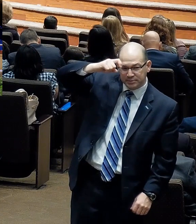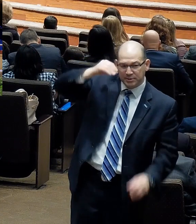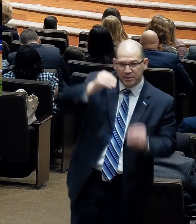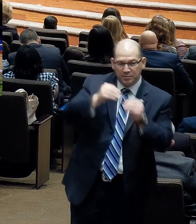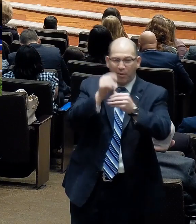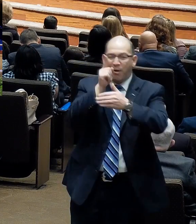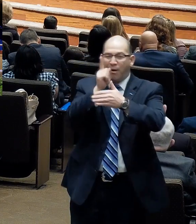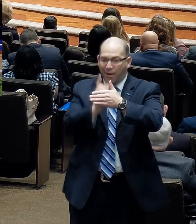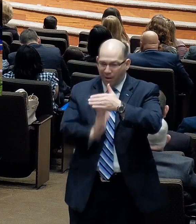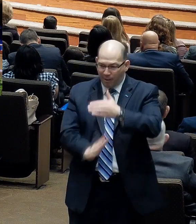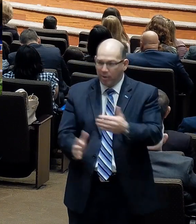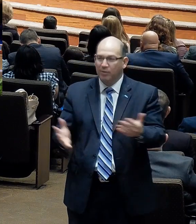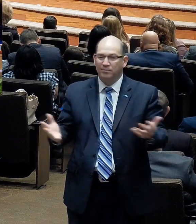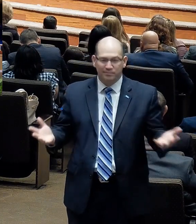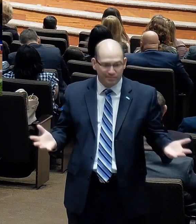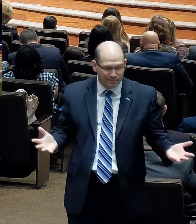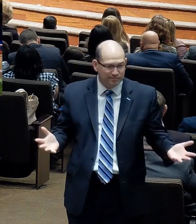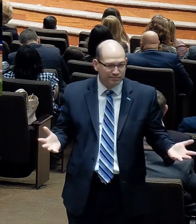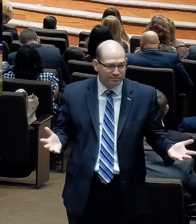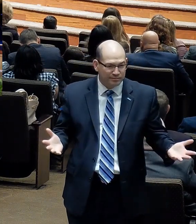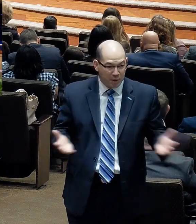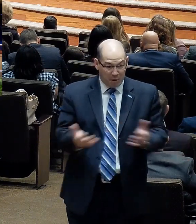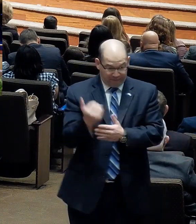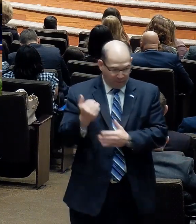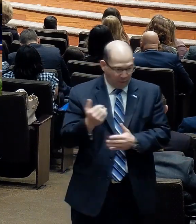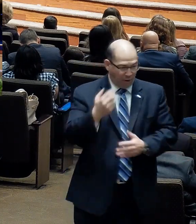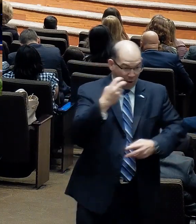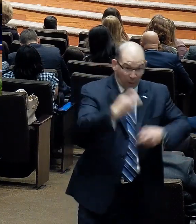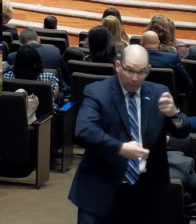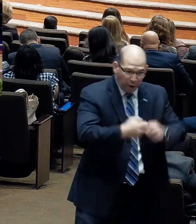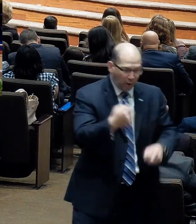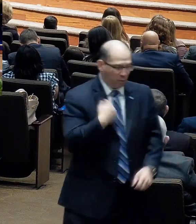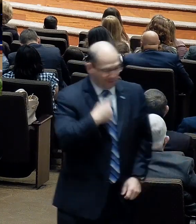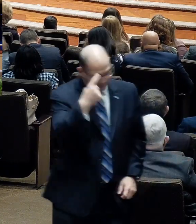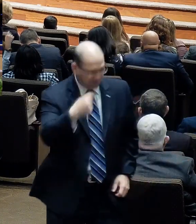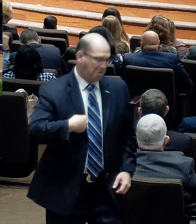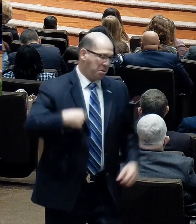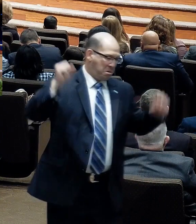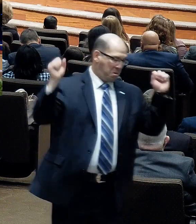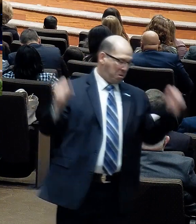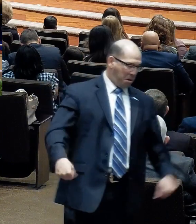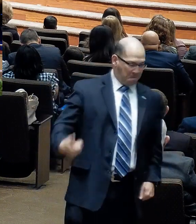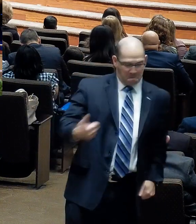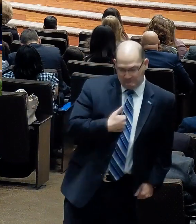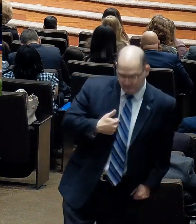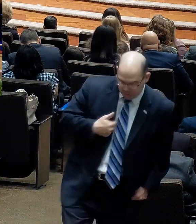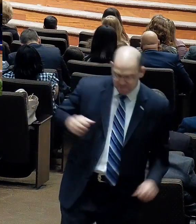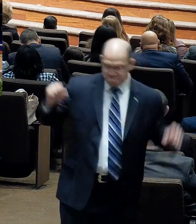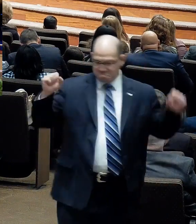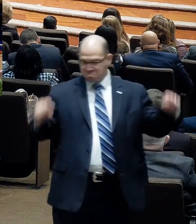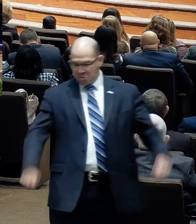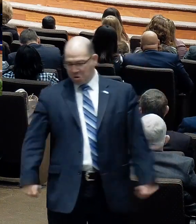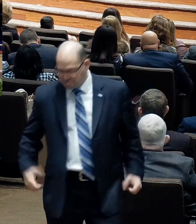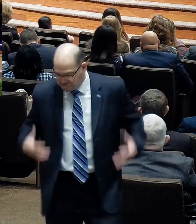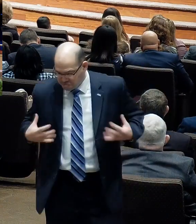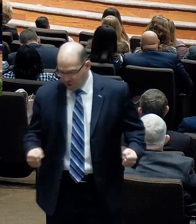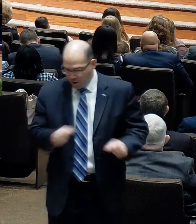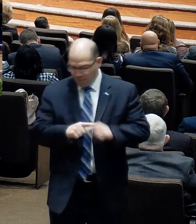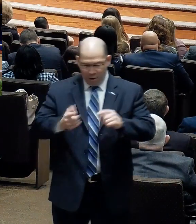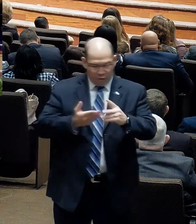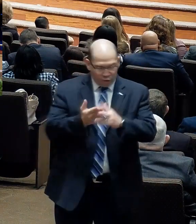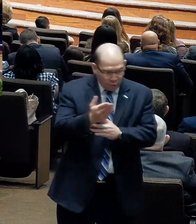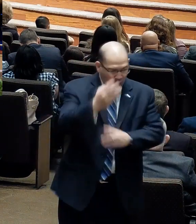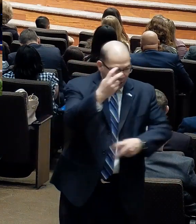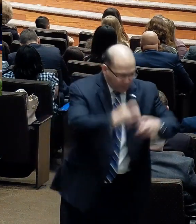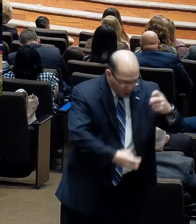-assurance and self-righteousness, trials have a way of breaking us down and softening those hearts. And a sad truth is that for some of us, the only way